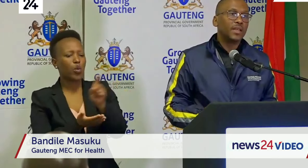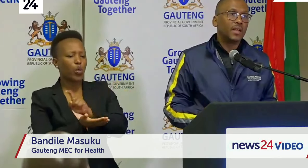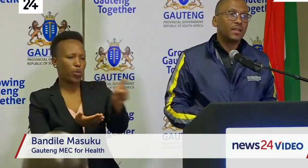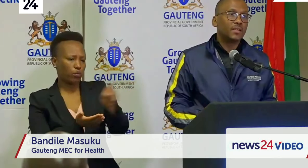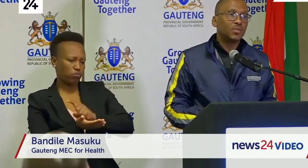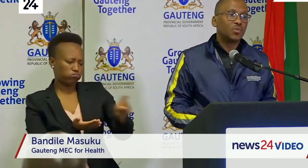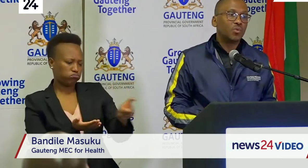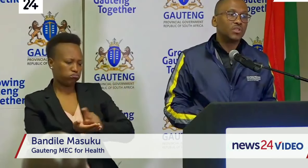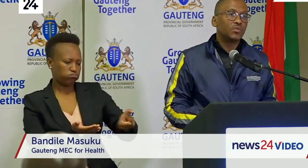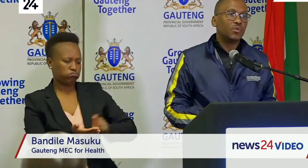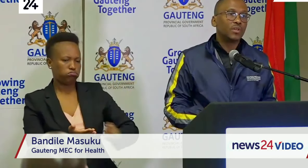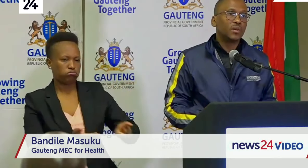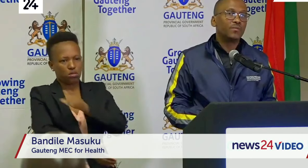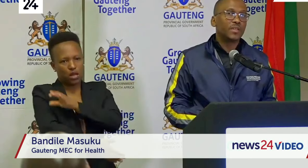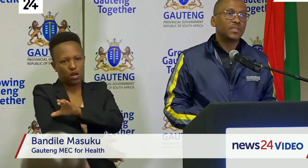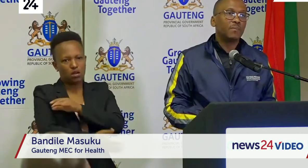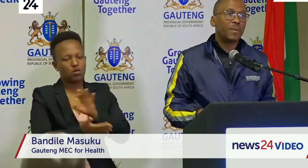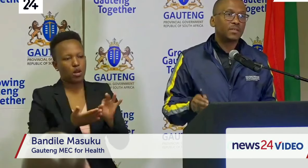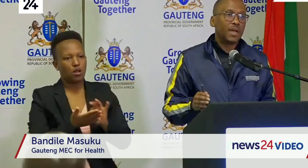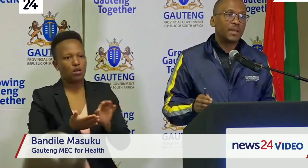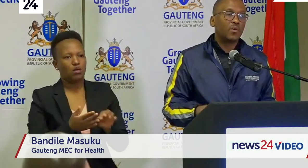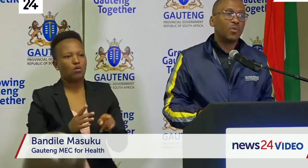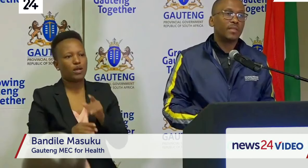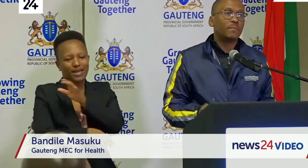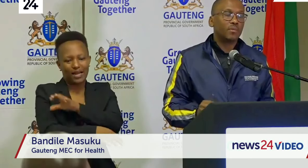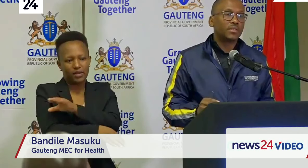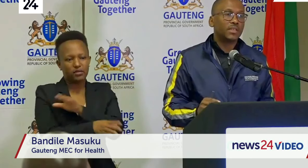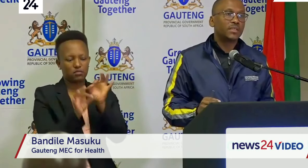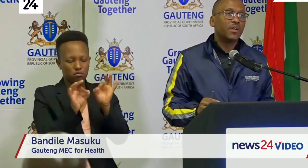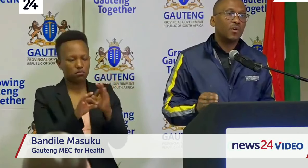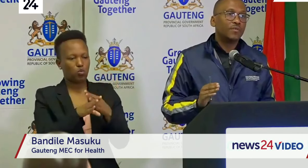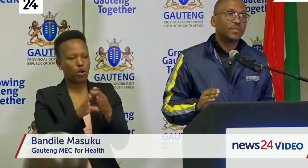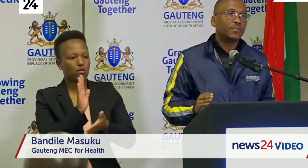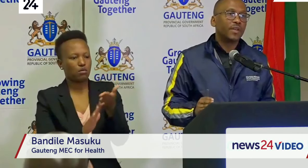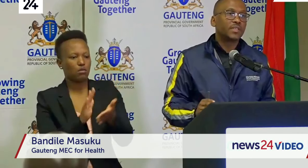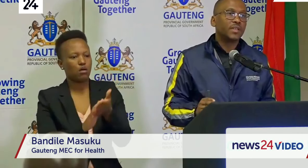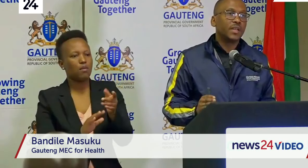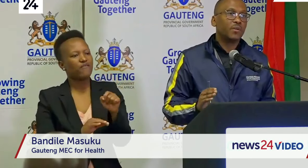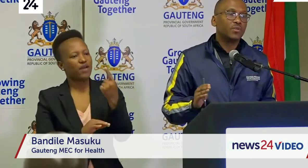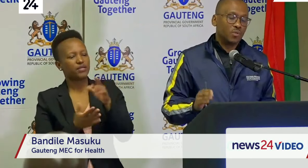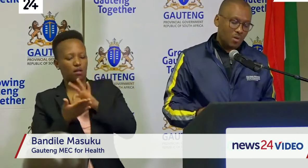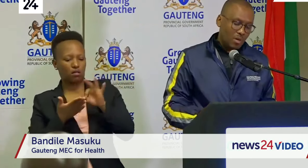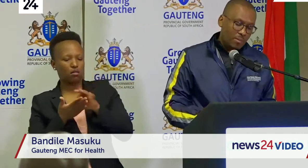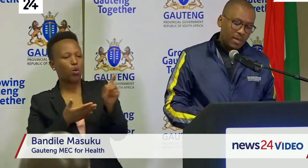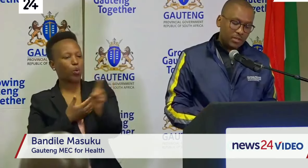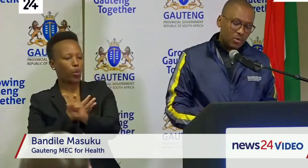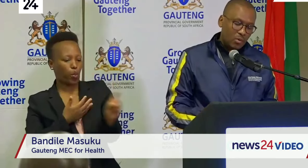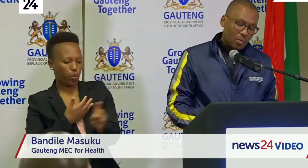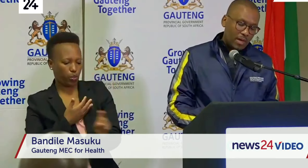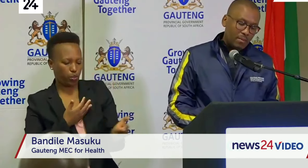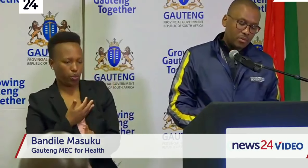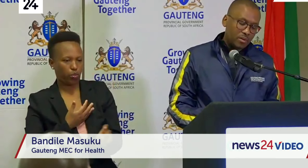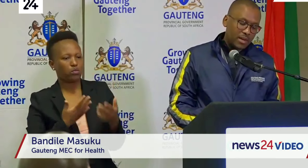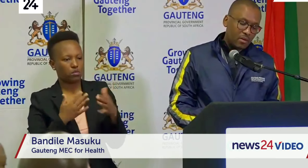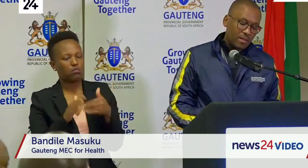wanted the clinic to continue actually functioning but undergoing that process of disinfection and also making sure